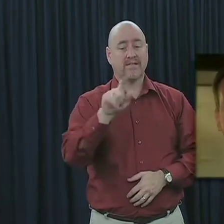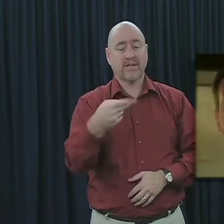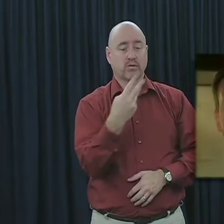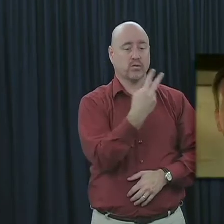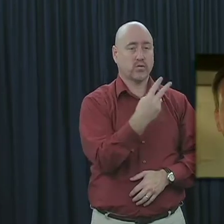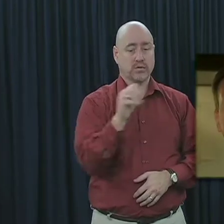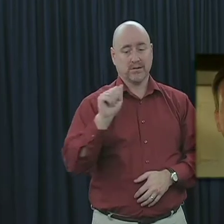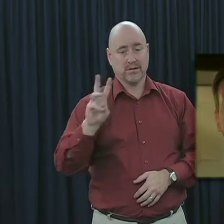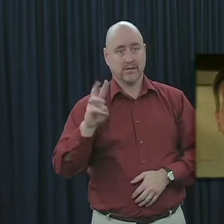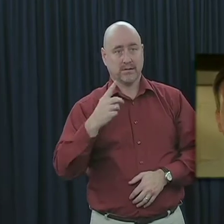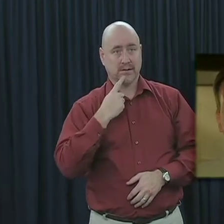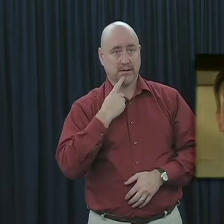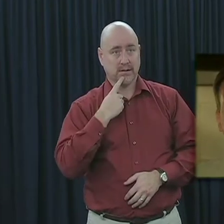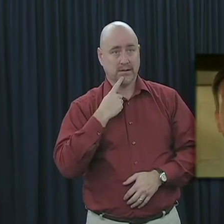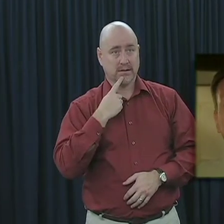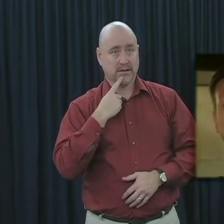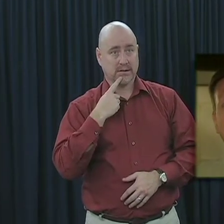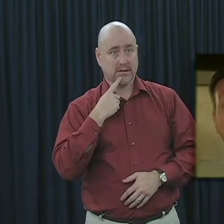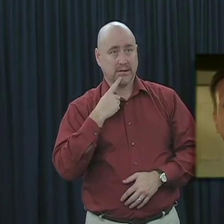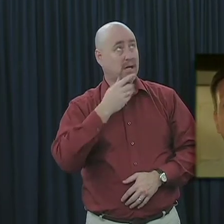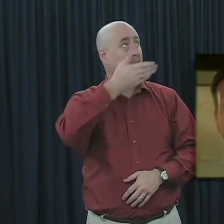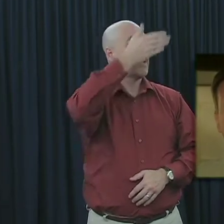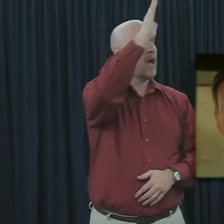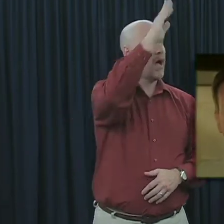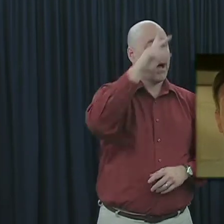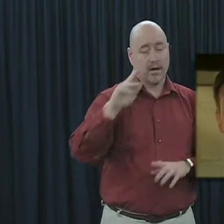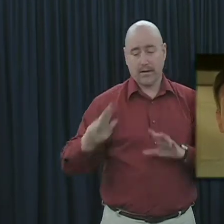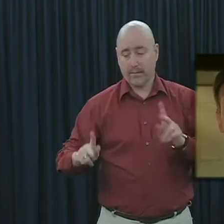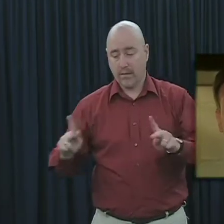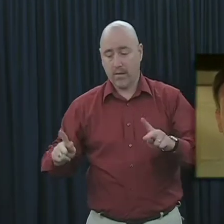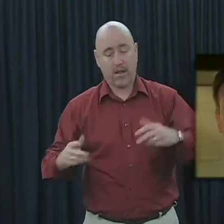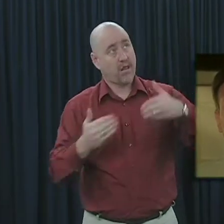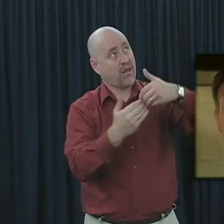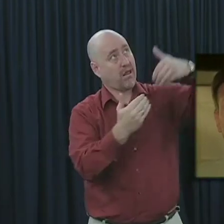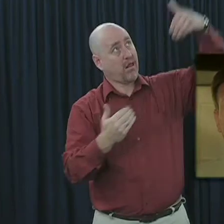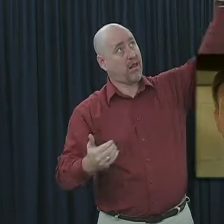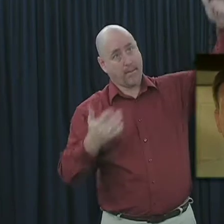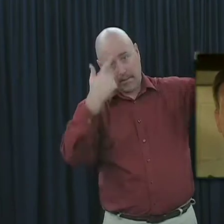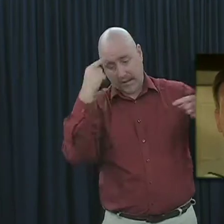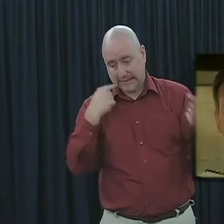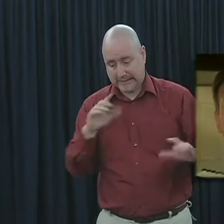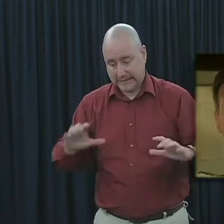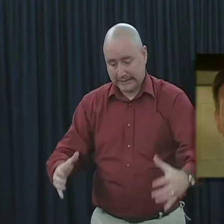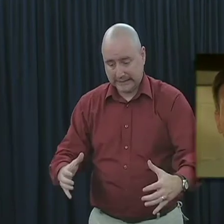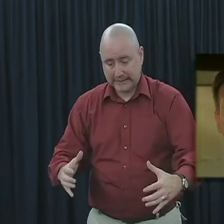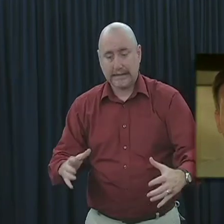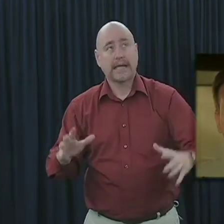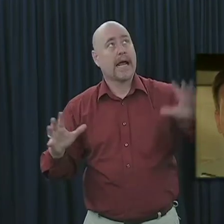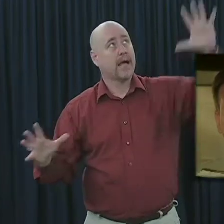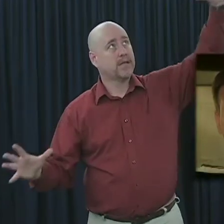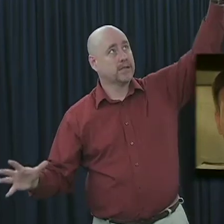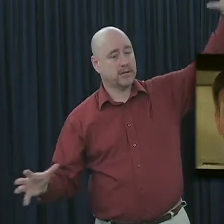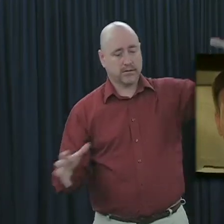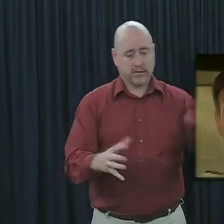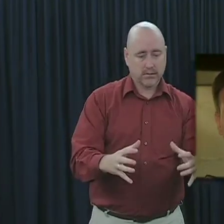16, we learn that the division between God and man that existed because of sin can be made one. That is, they can be